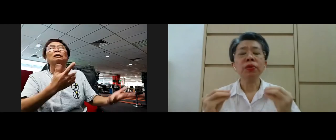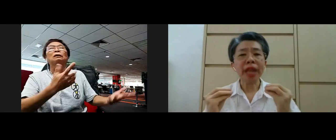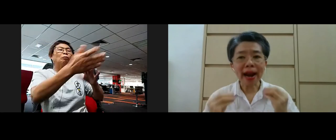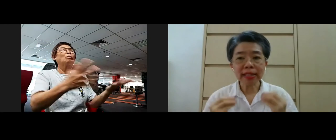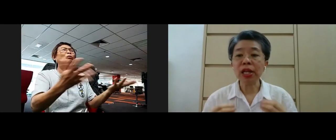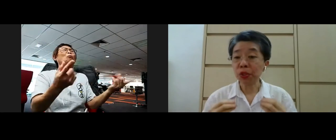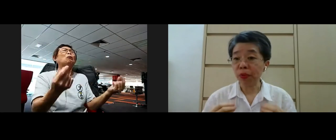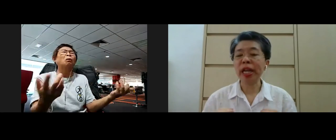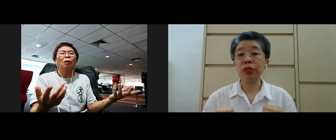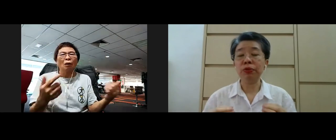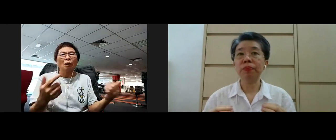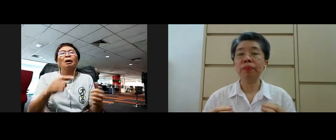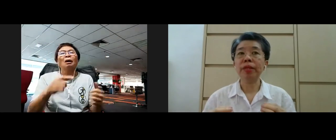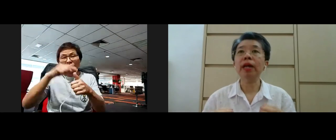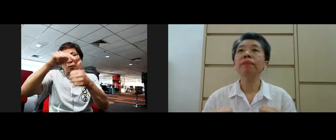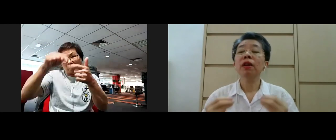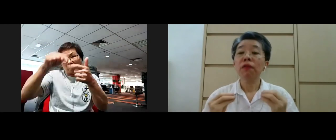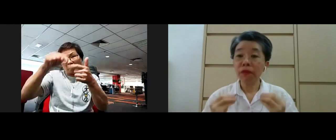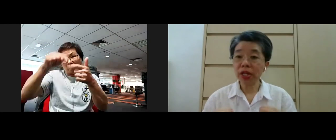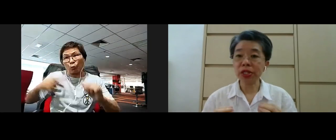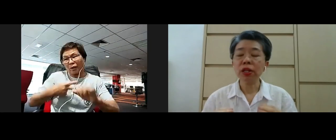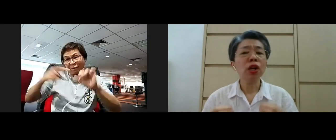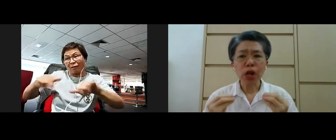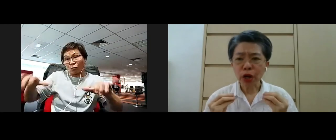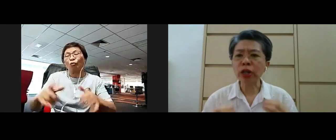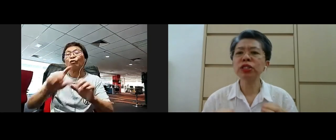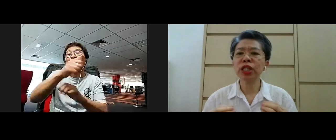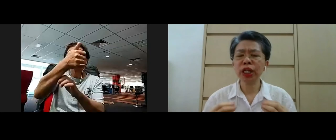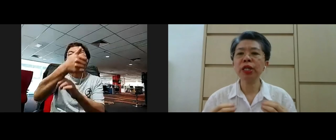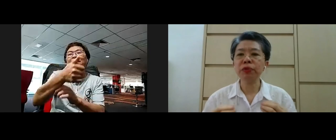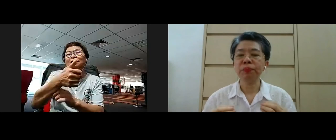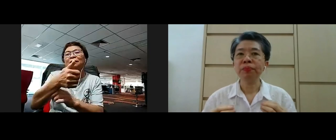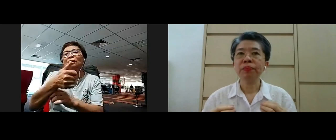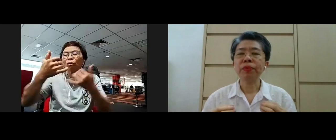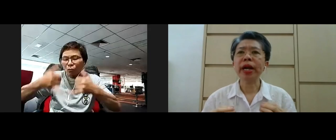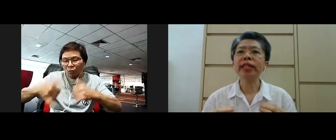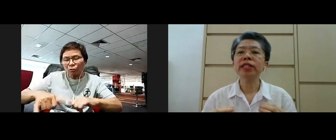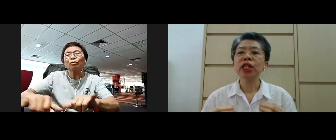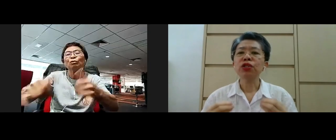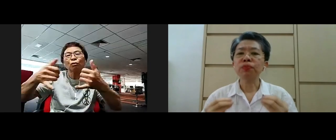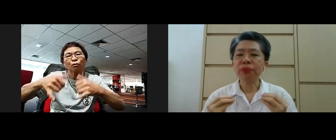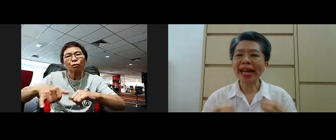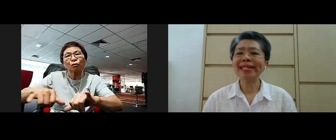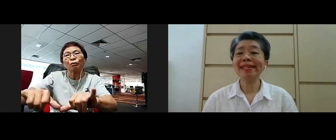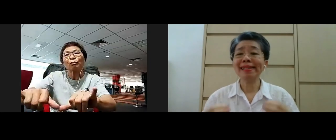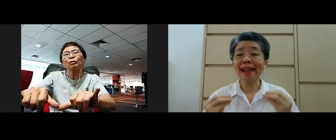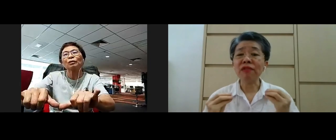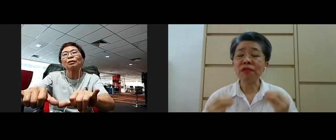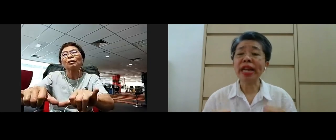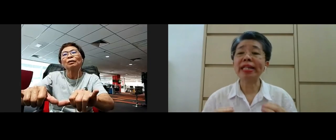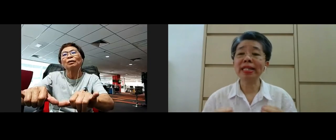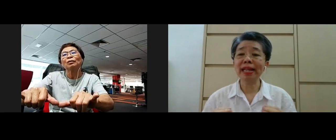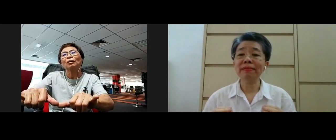so there are things we can do yeah first continue yeah to practice